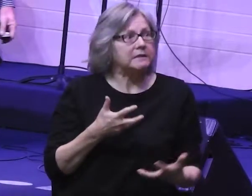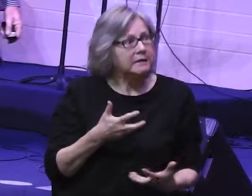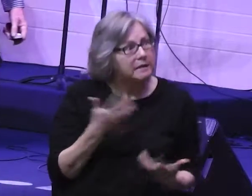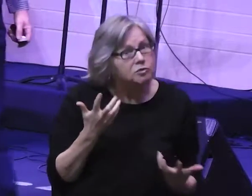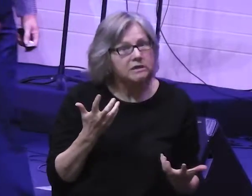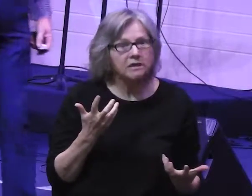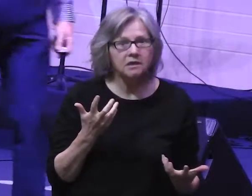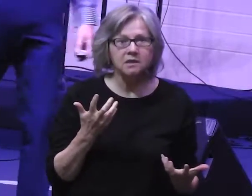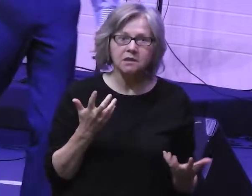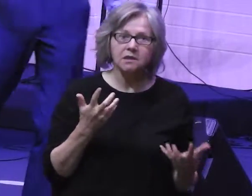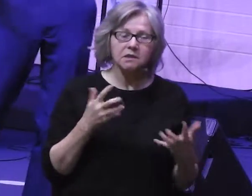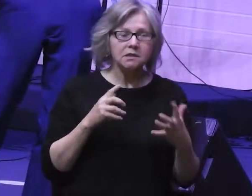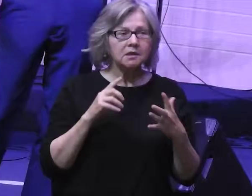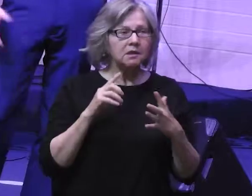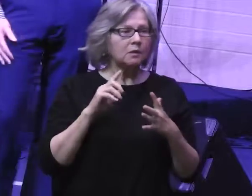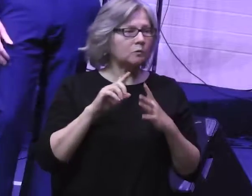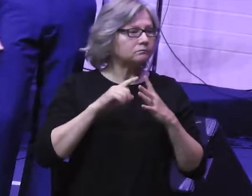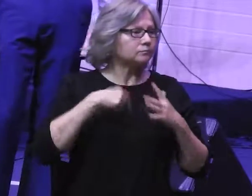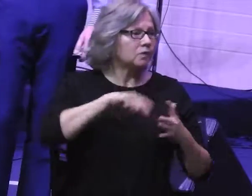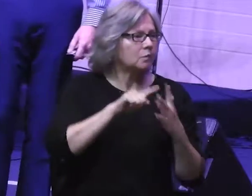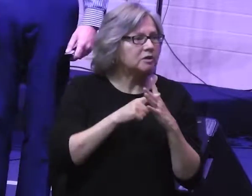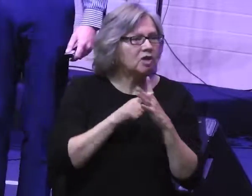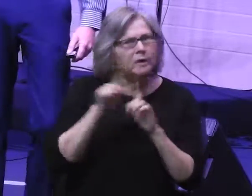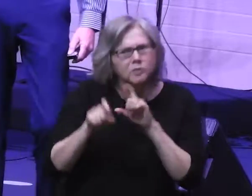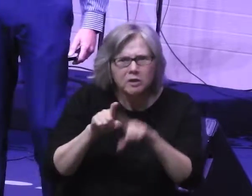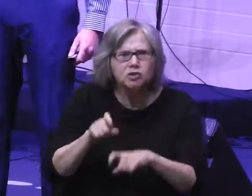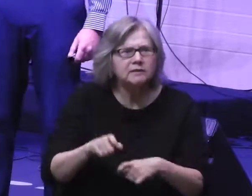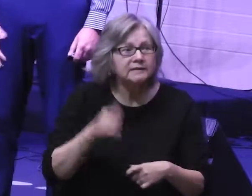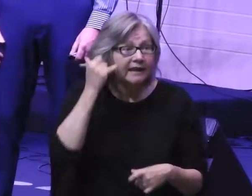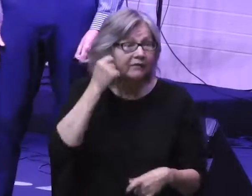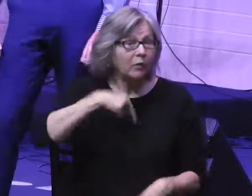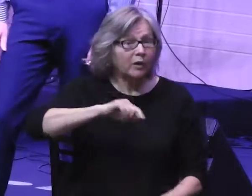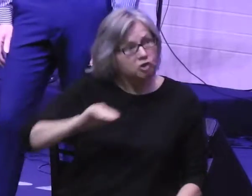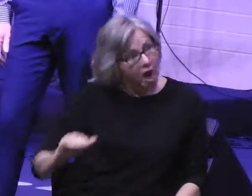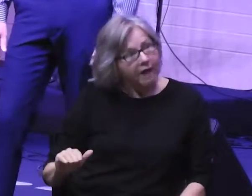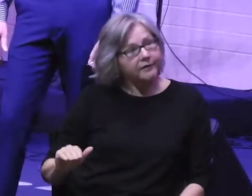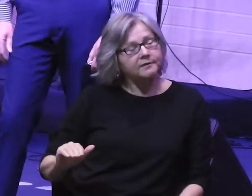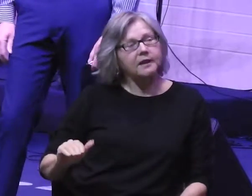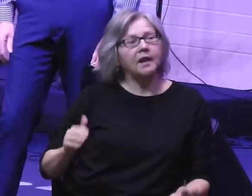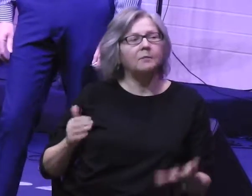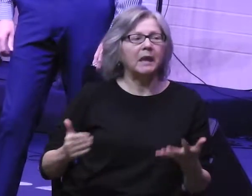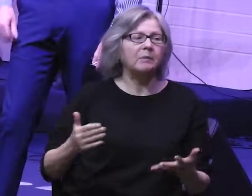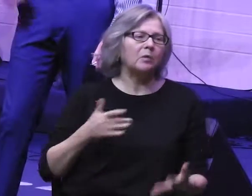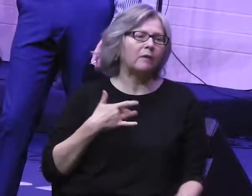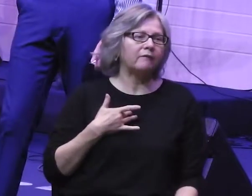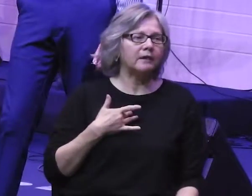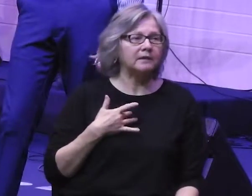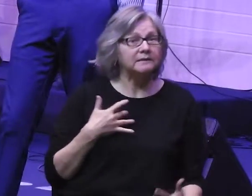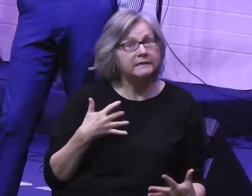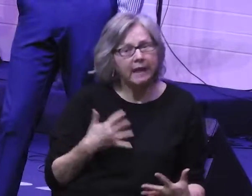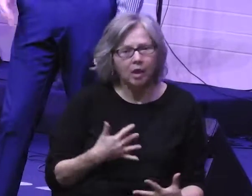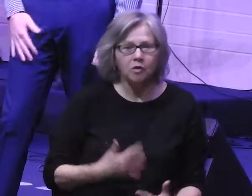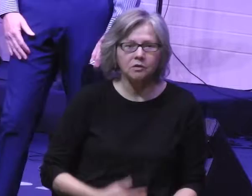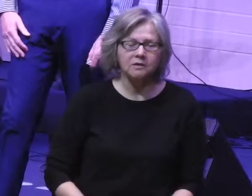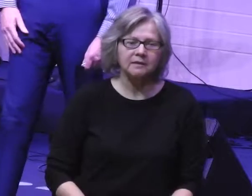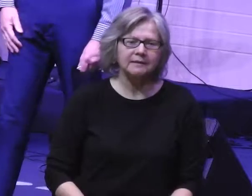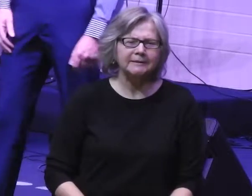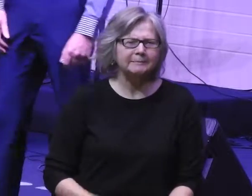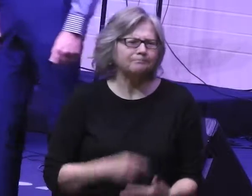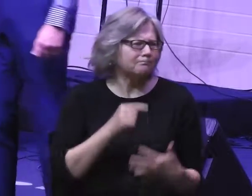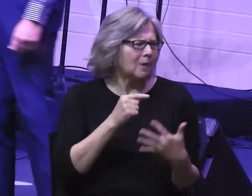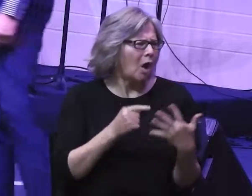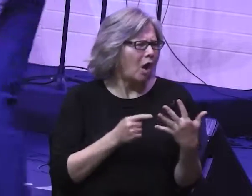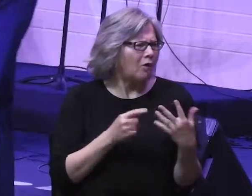angry. We start to ask questions. If we're a child, you know, maybe we feel scared.